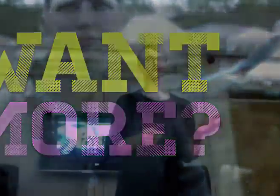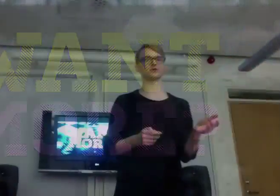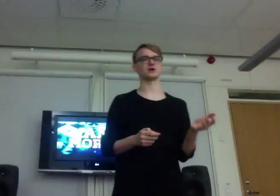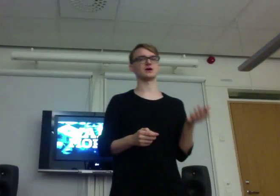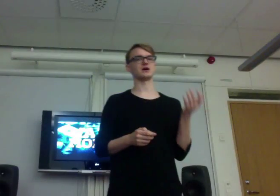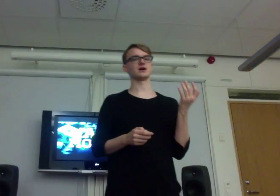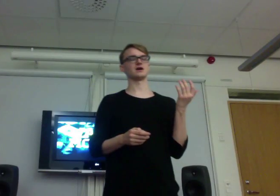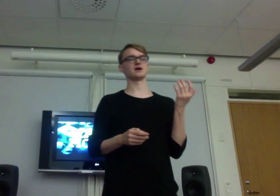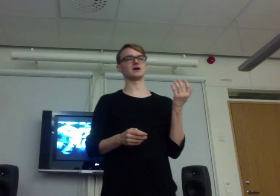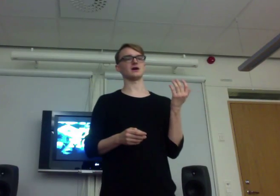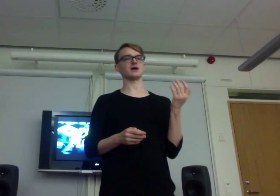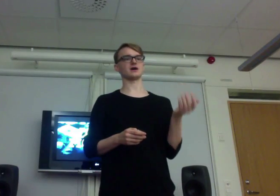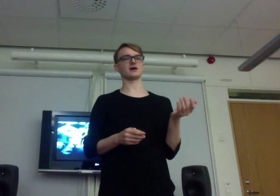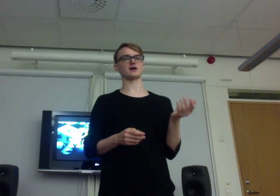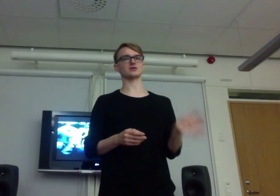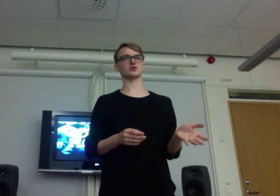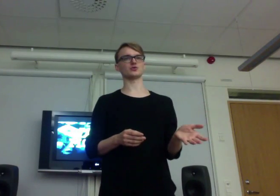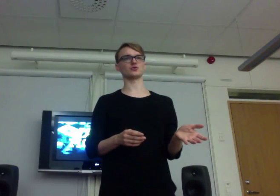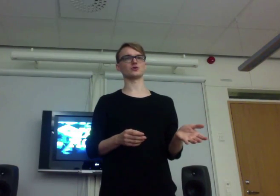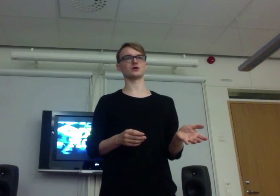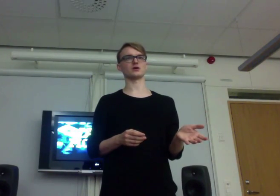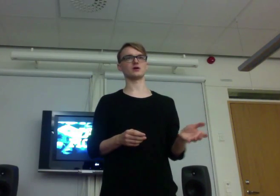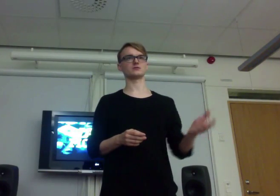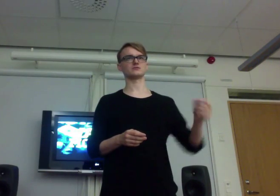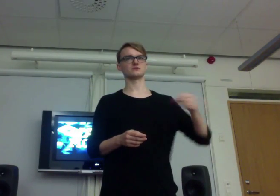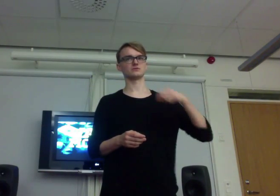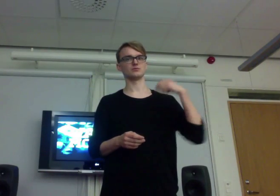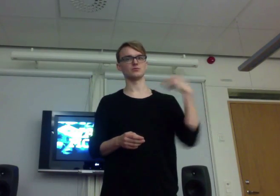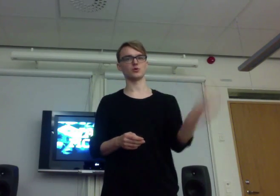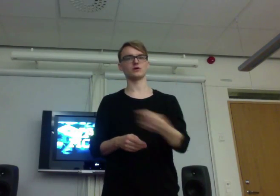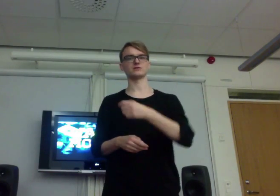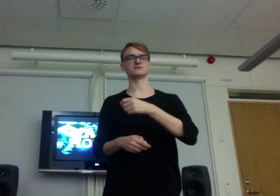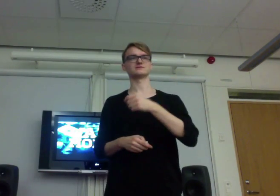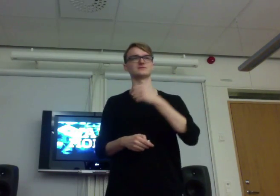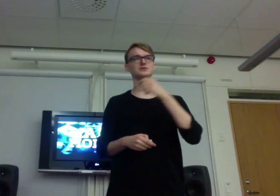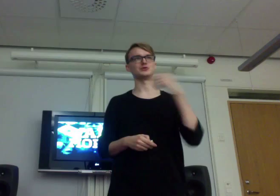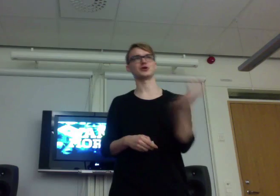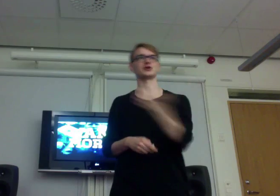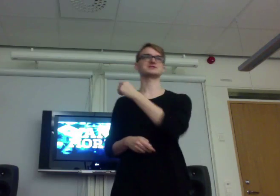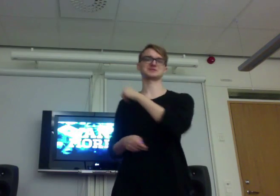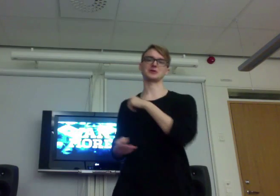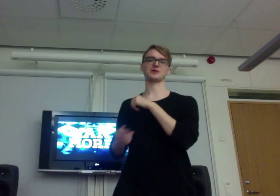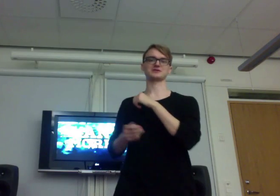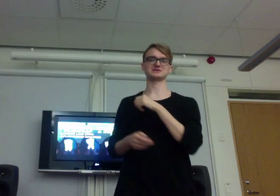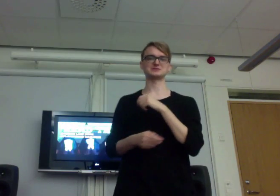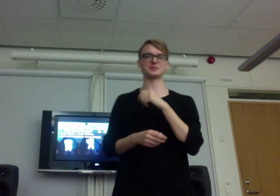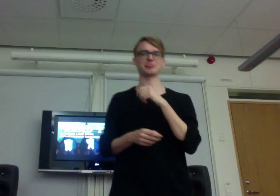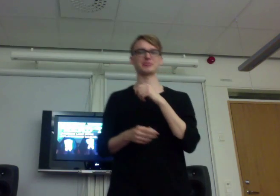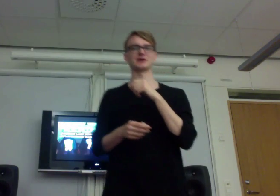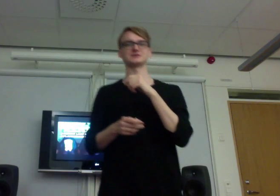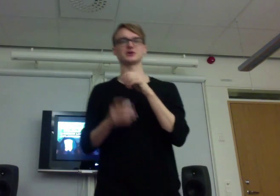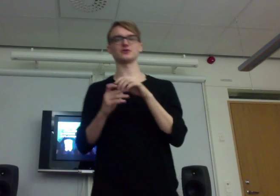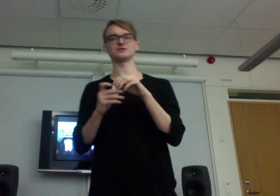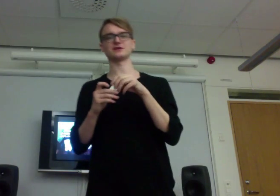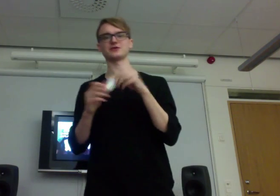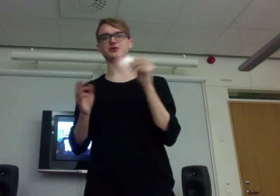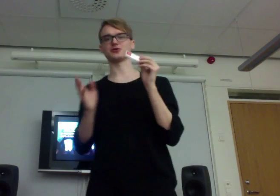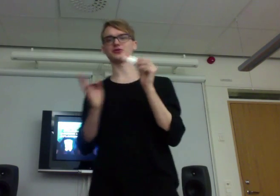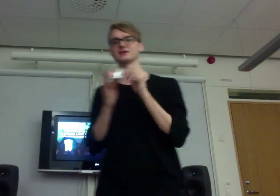more knowledge about this. So, there are two things.